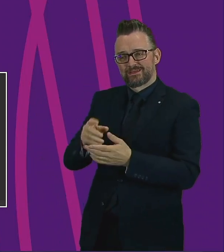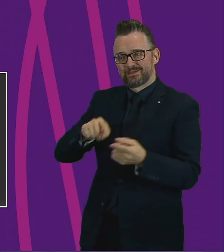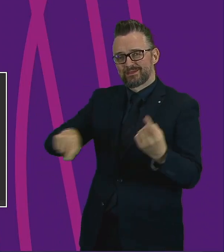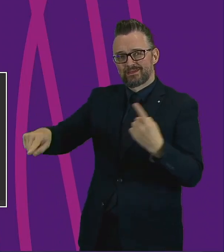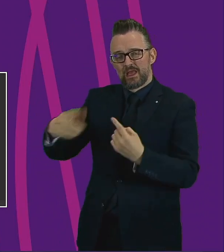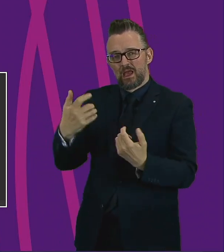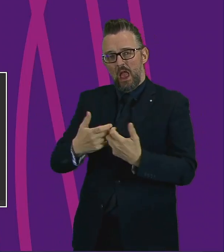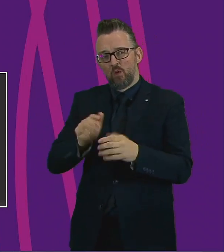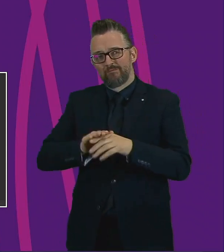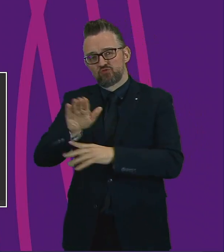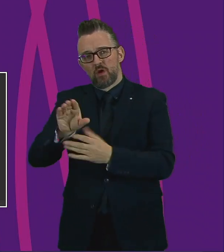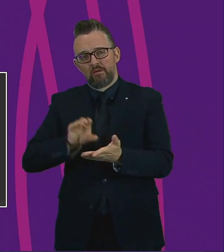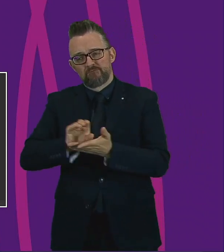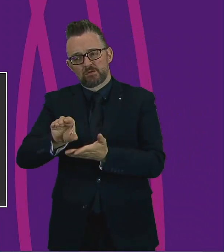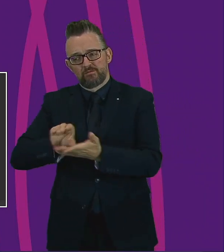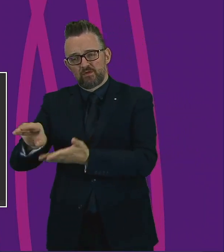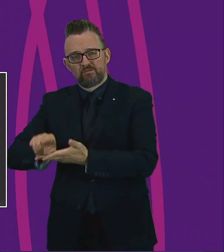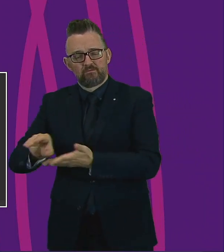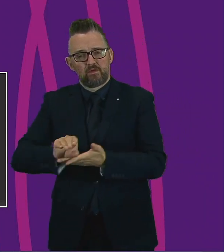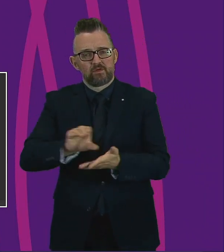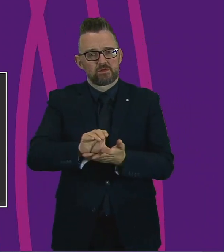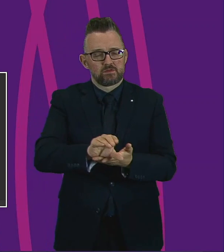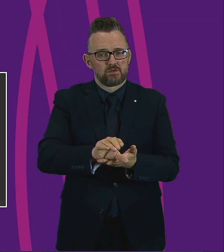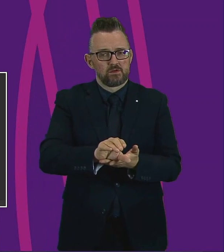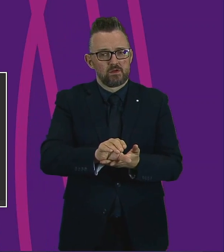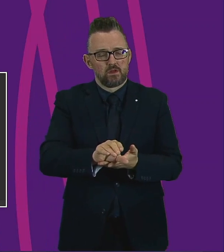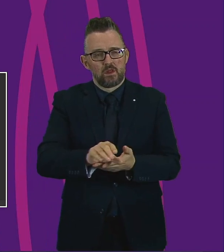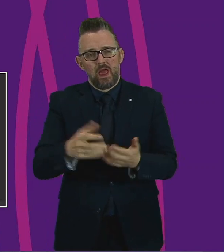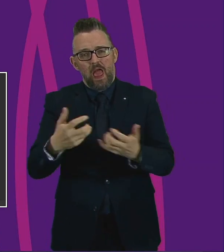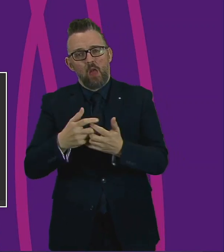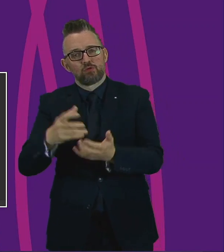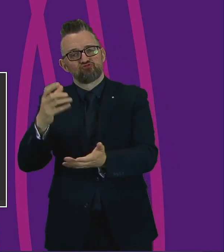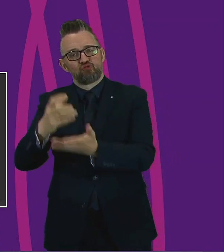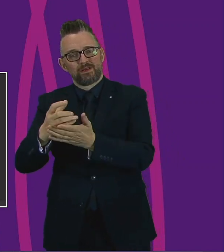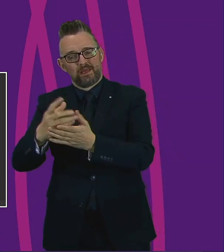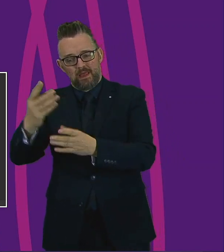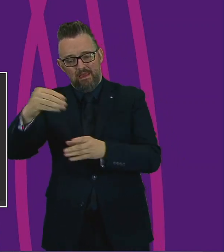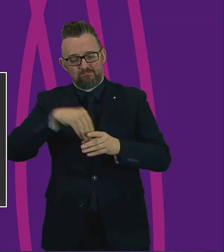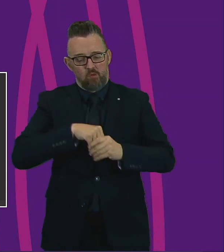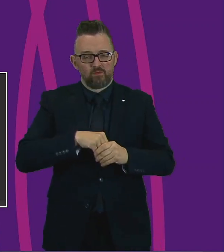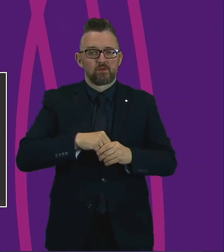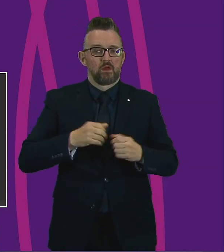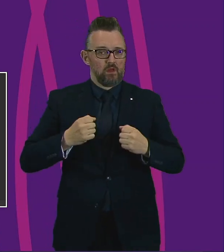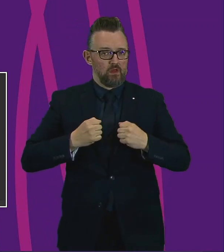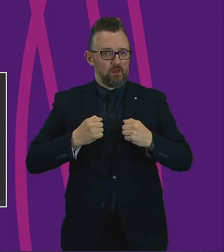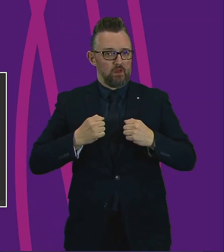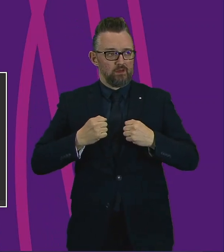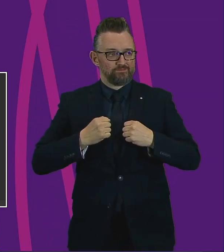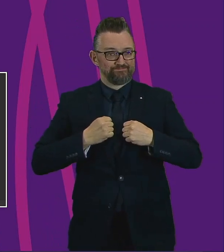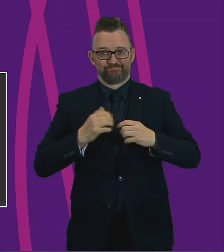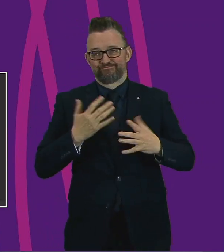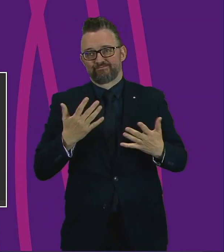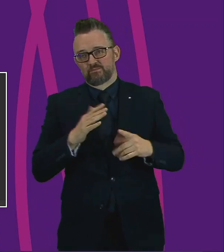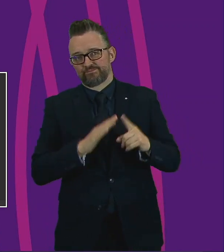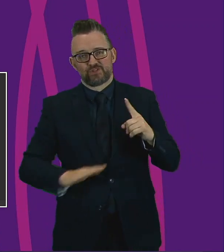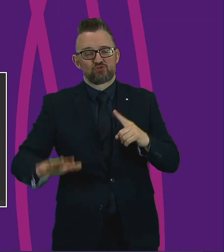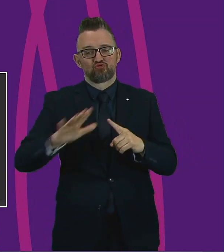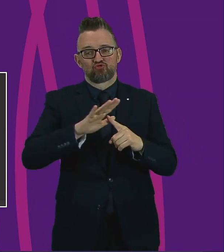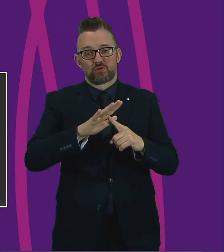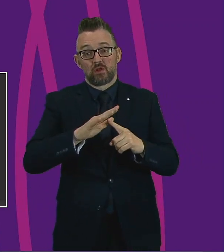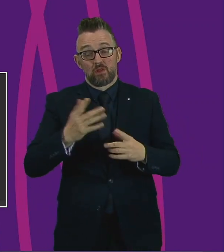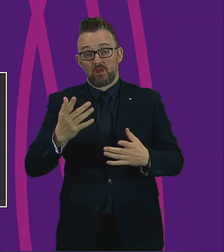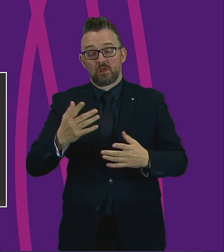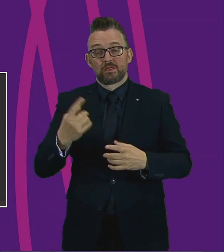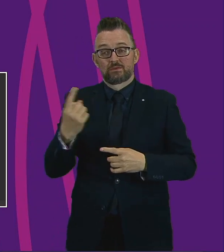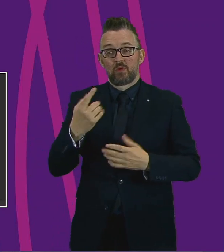forward and what place does the third sector play within our society. As someone who is a volunteer and